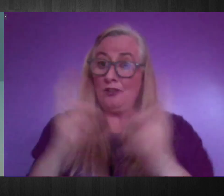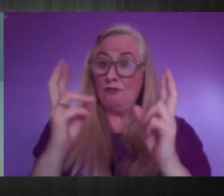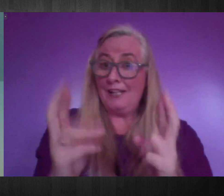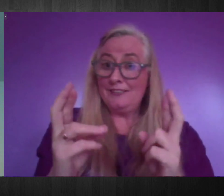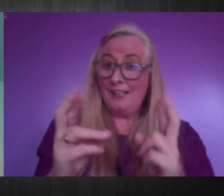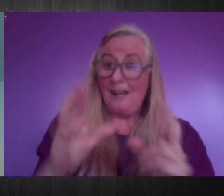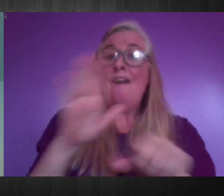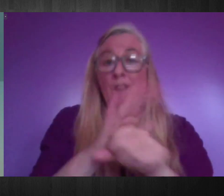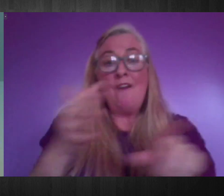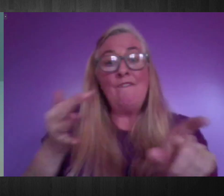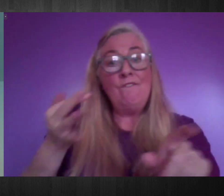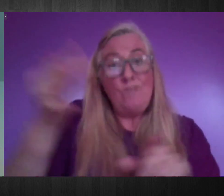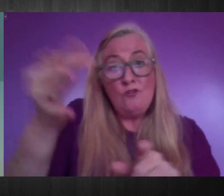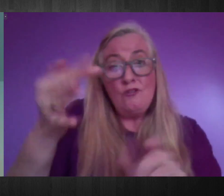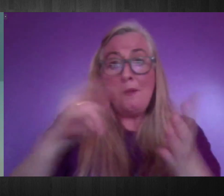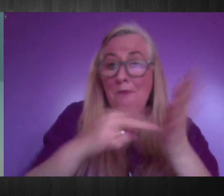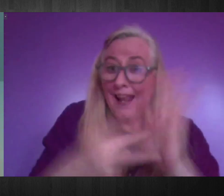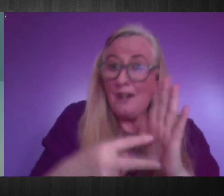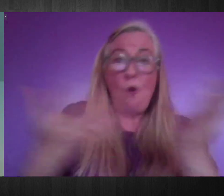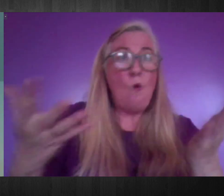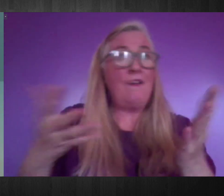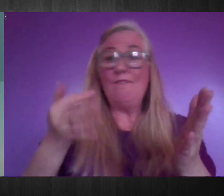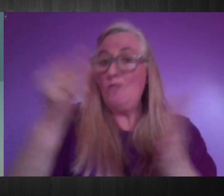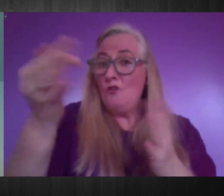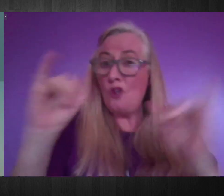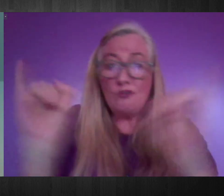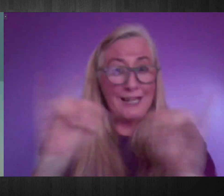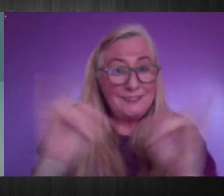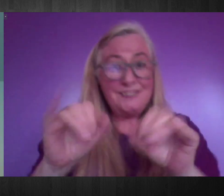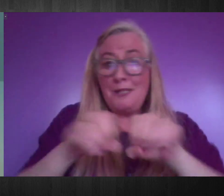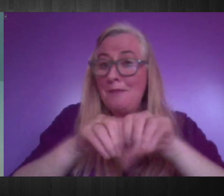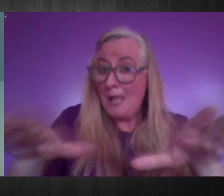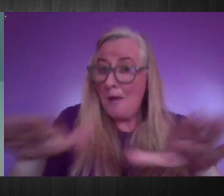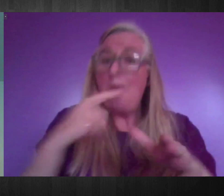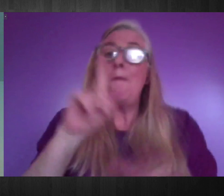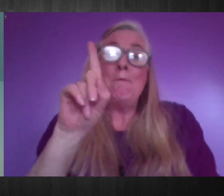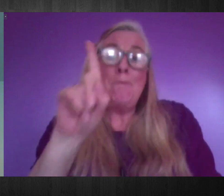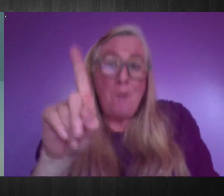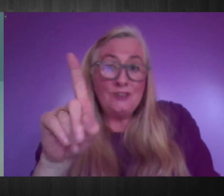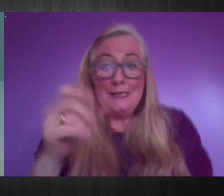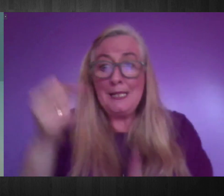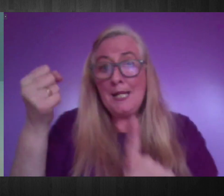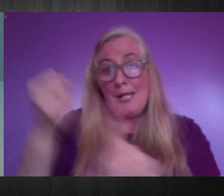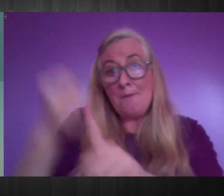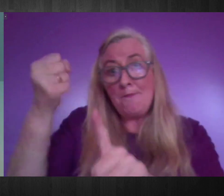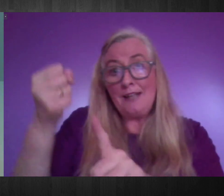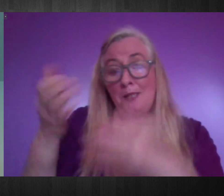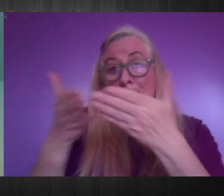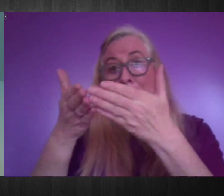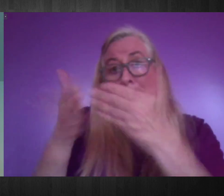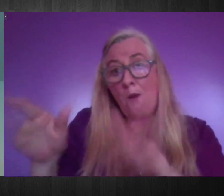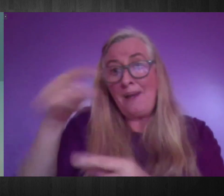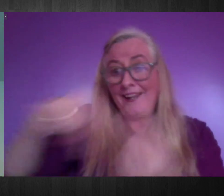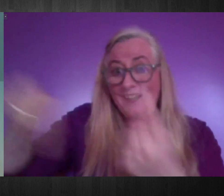pandemics or other crises. It remains to be seen how the pandemic might impact the public sector and disability inclusive